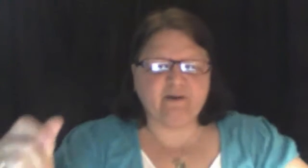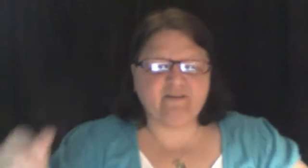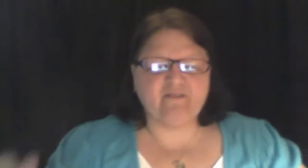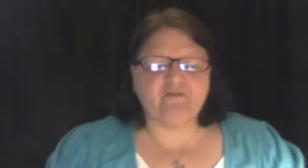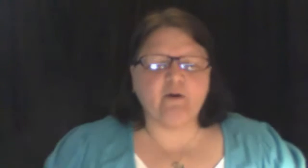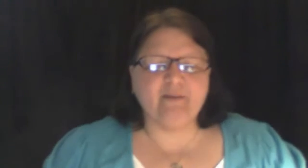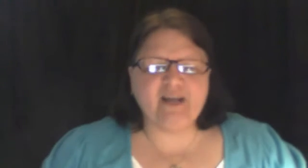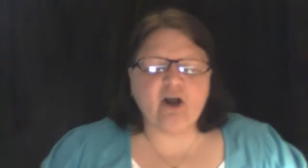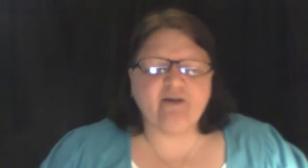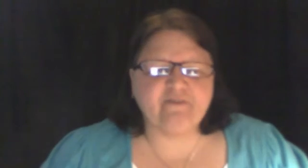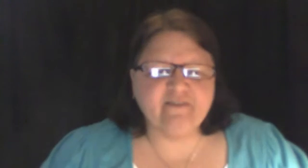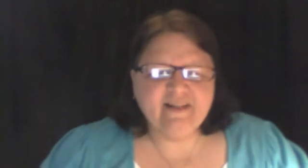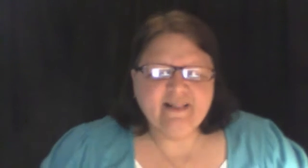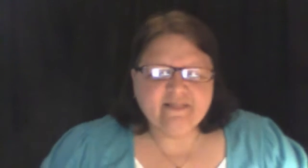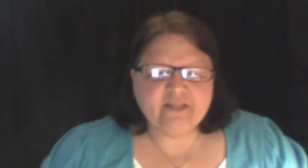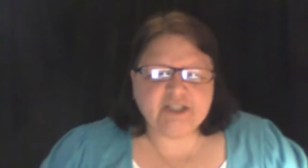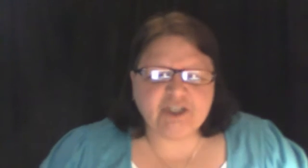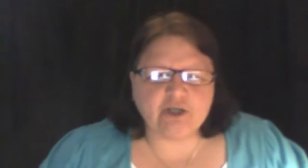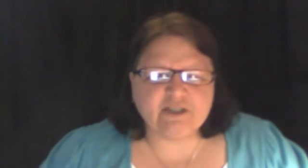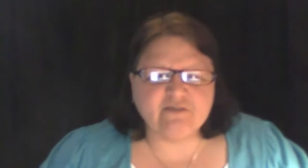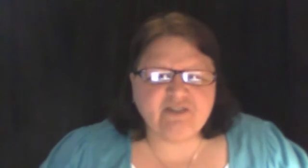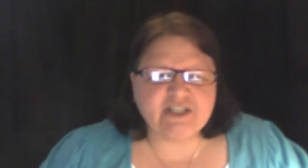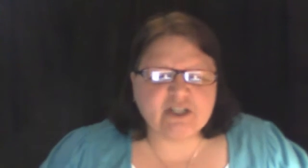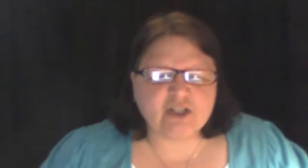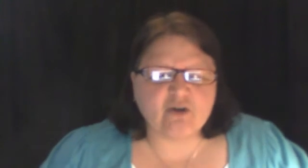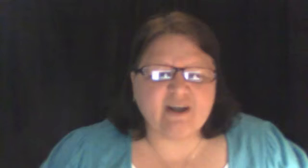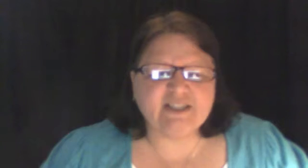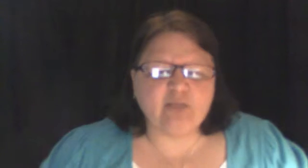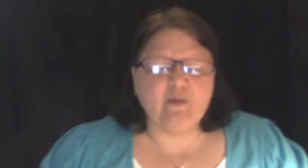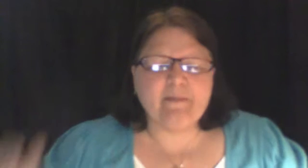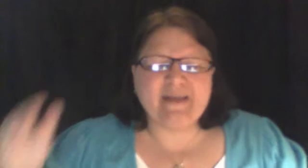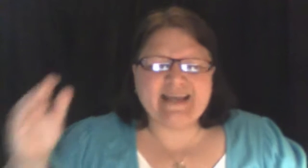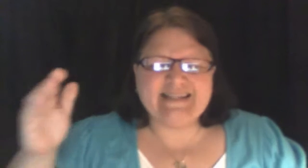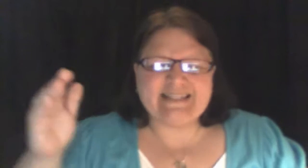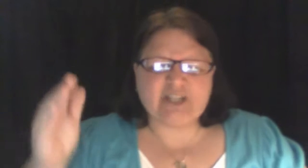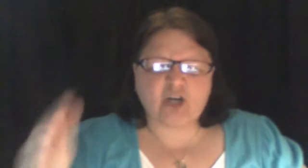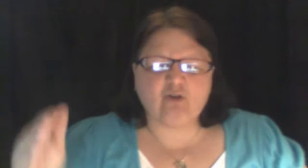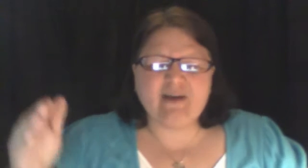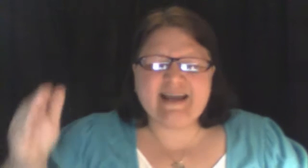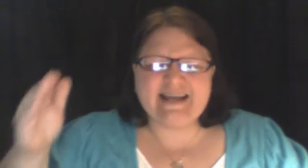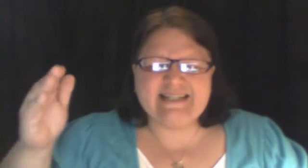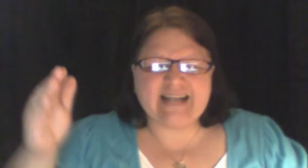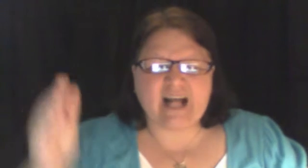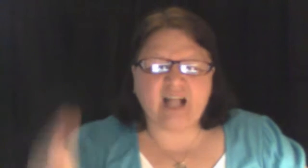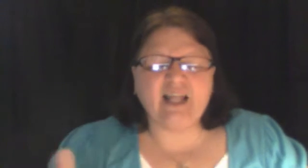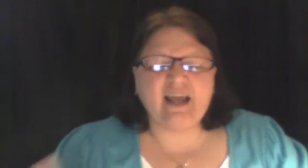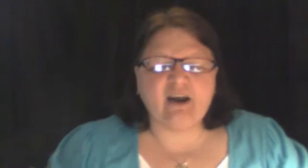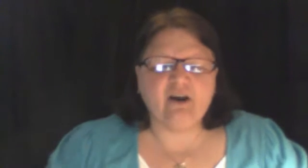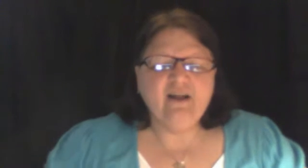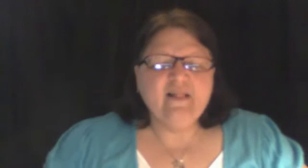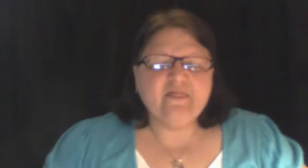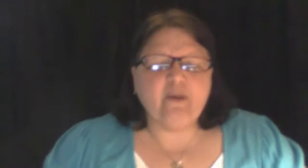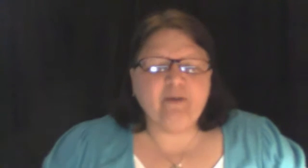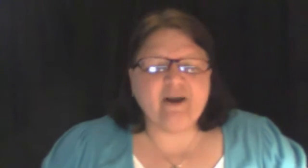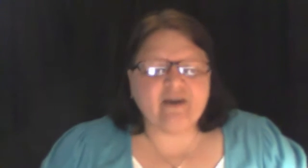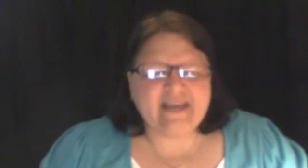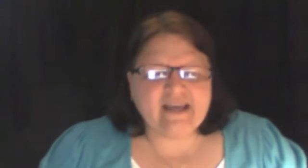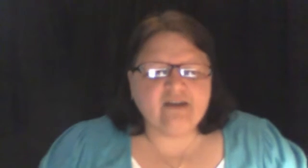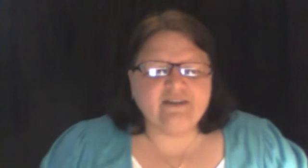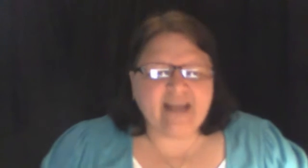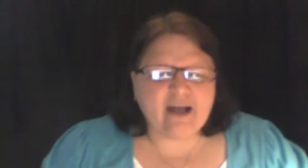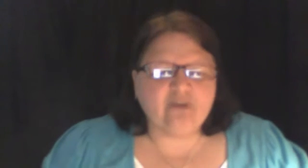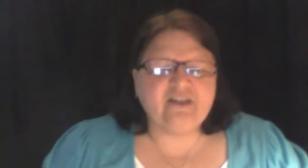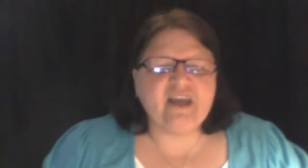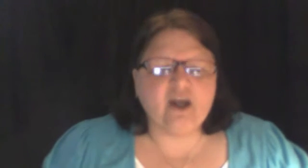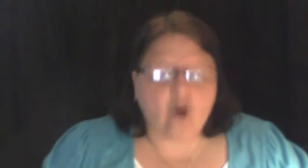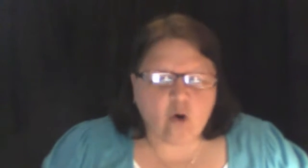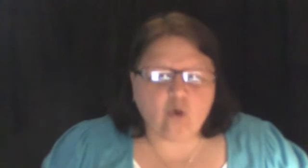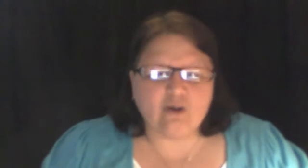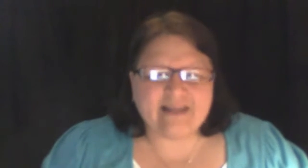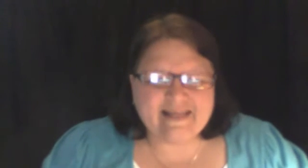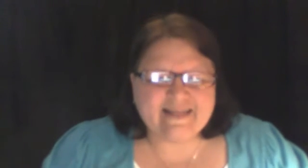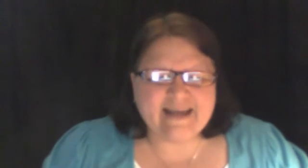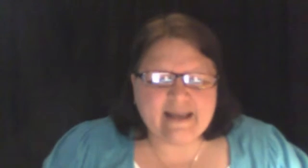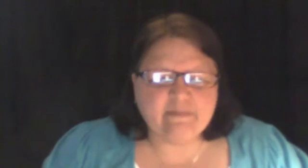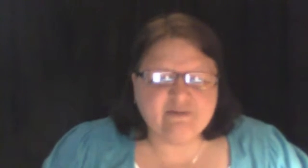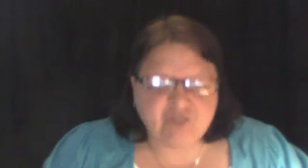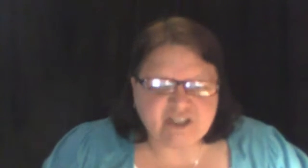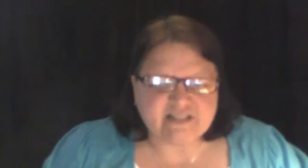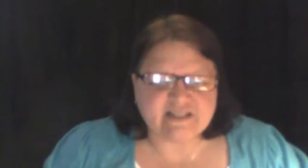of infirmity off of the church of Jesus Christ. And we begin to decree and declare that we are healed, healthy and whole in the name of Jesus.